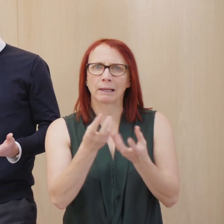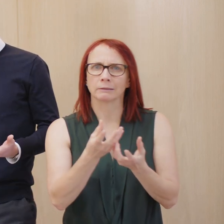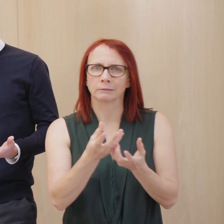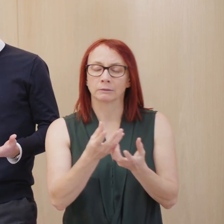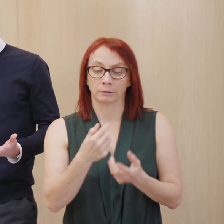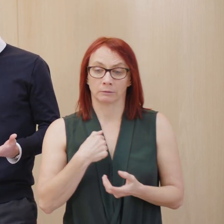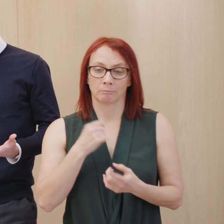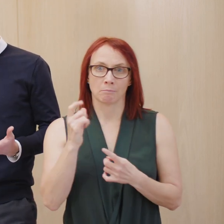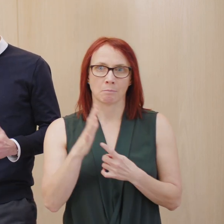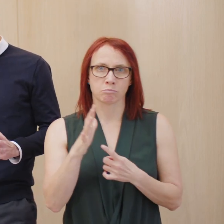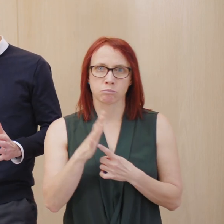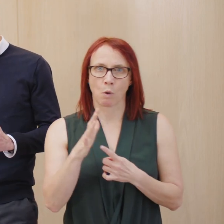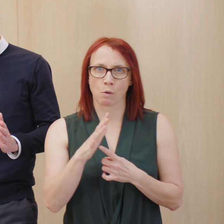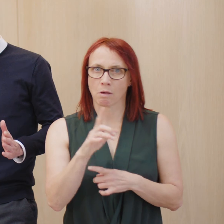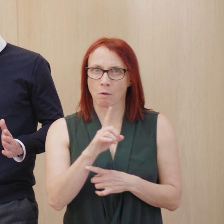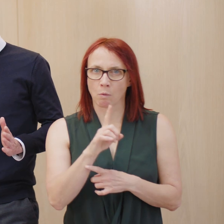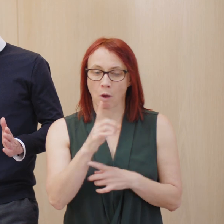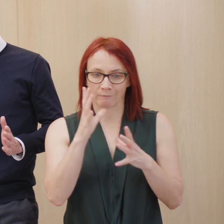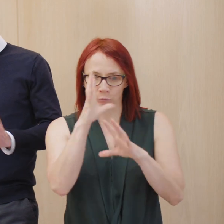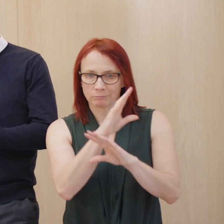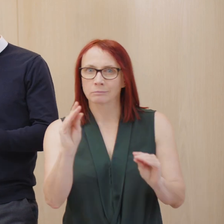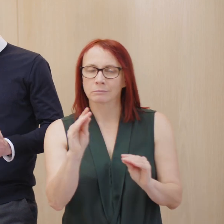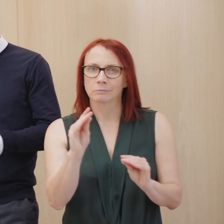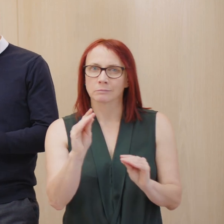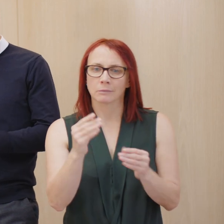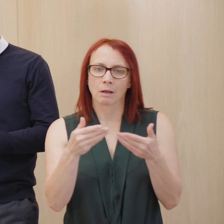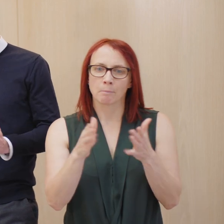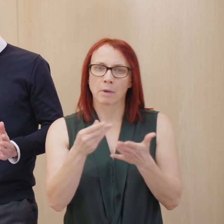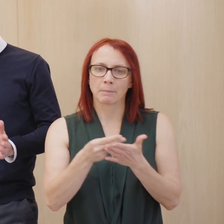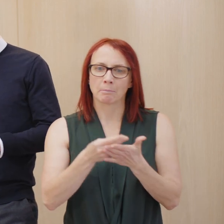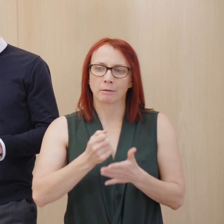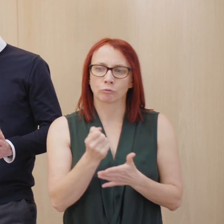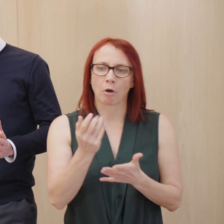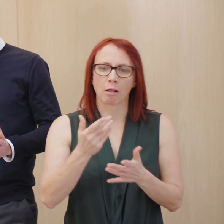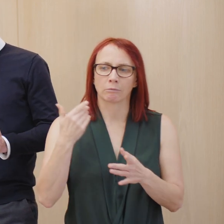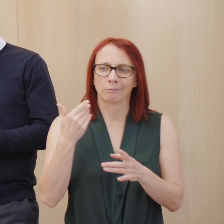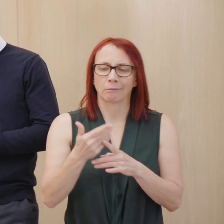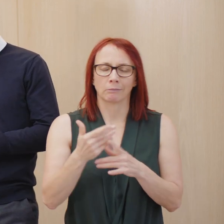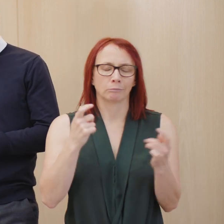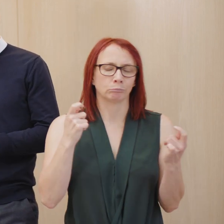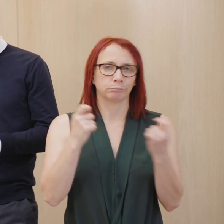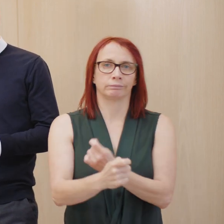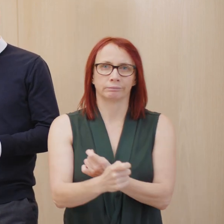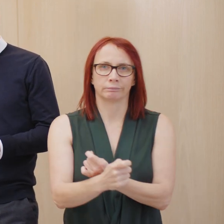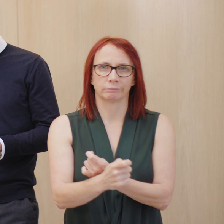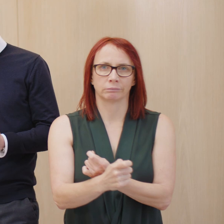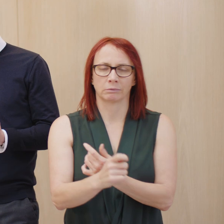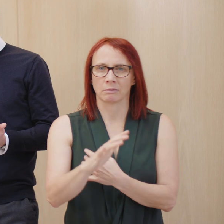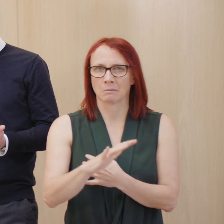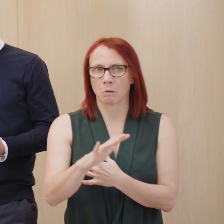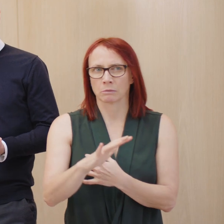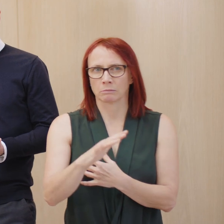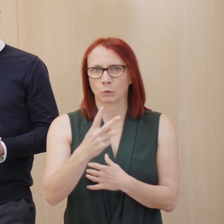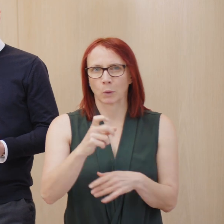message for me that I would like people to take away is that the way public money works in Scotland has changed really significantly over the last